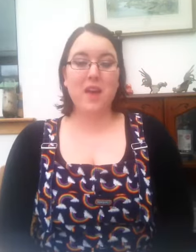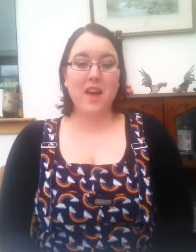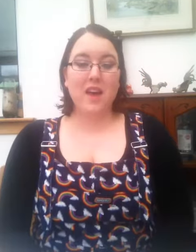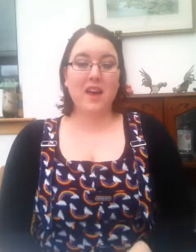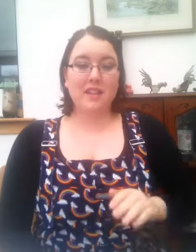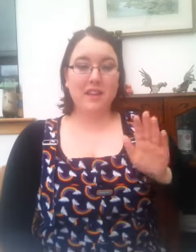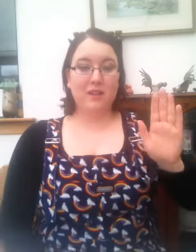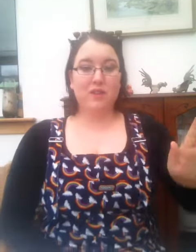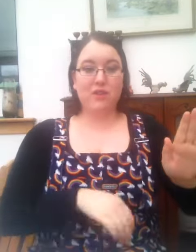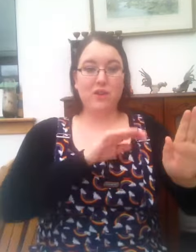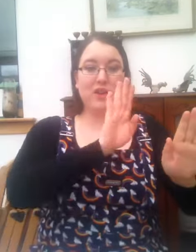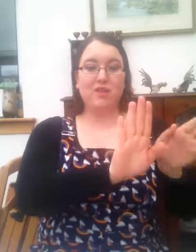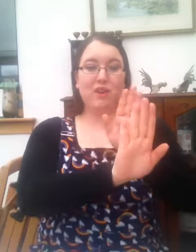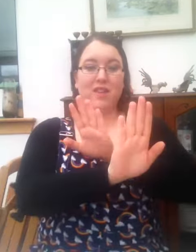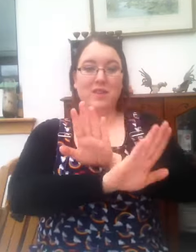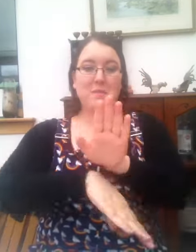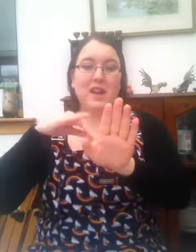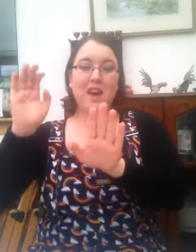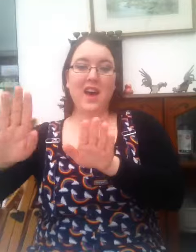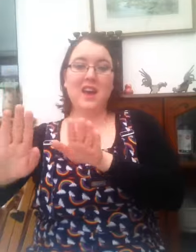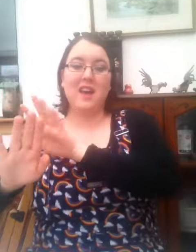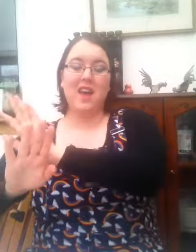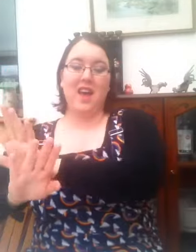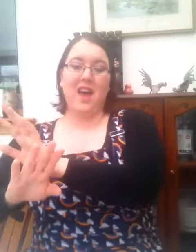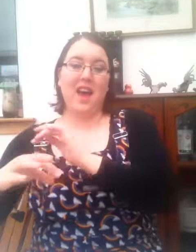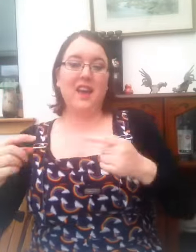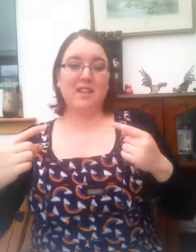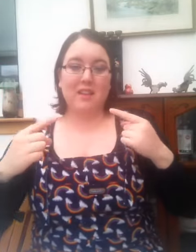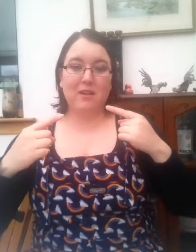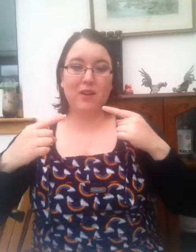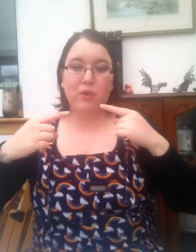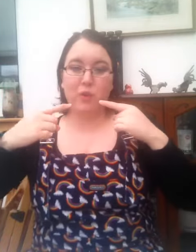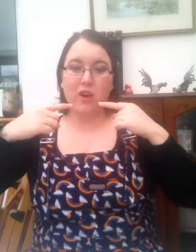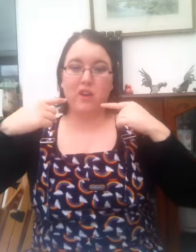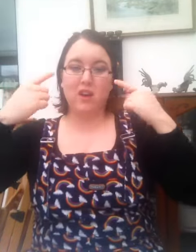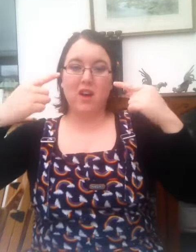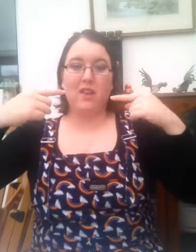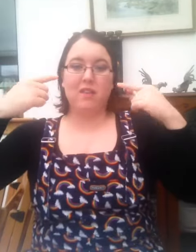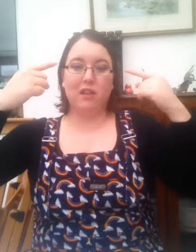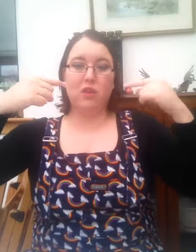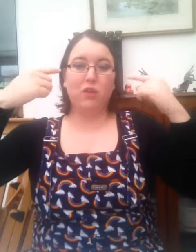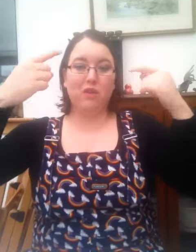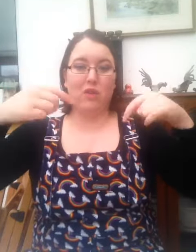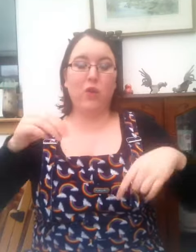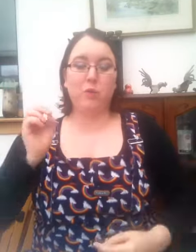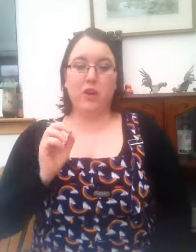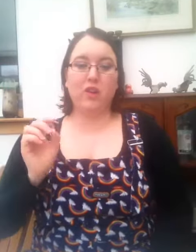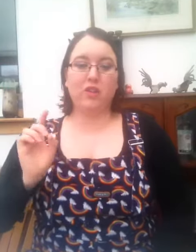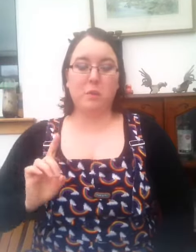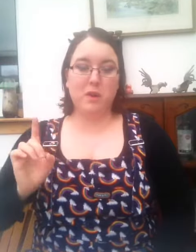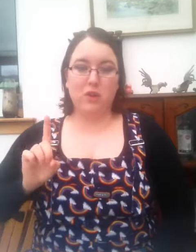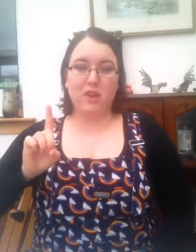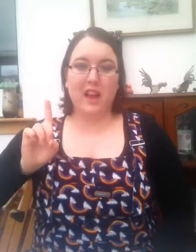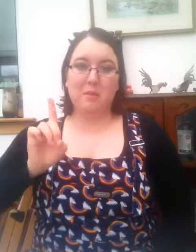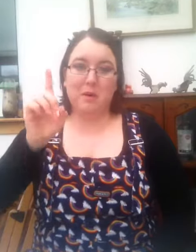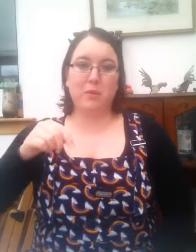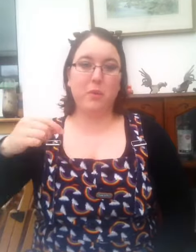It's lovely for crossing the midline and it's lovely for working on a nice loose vocal production when we do that lip bubble.